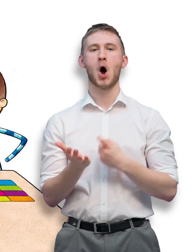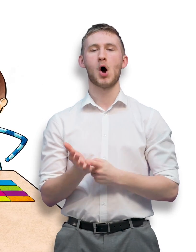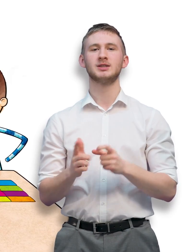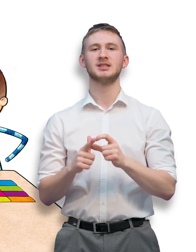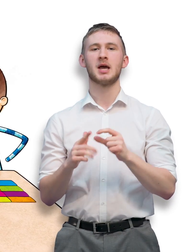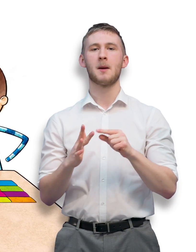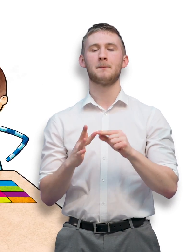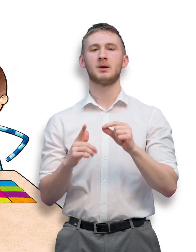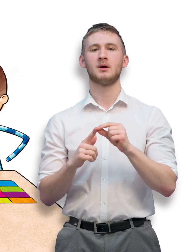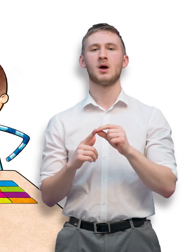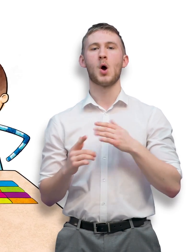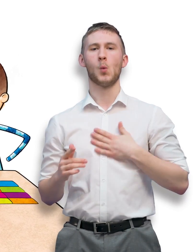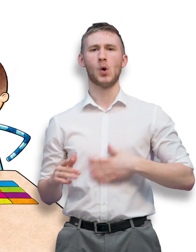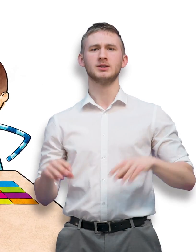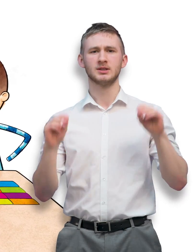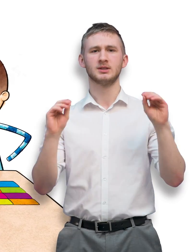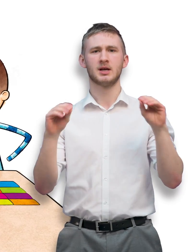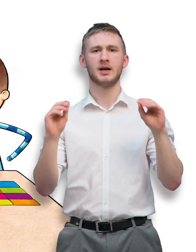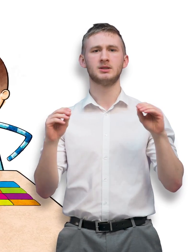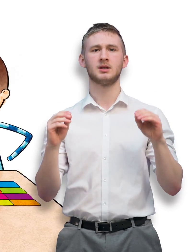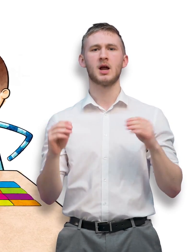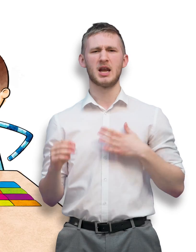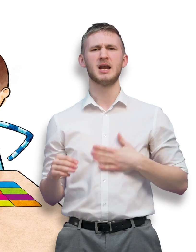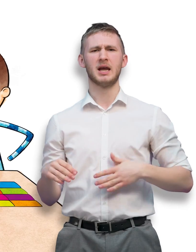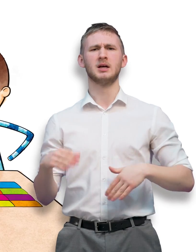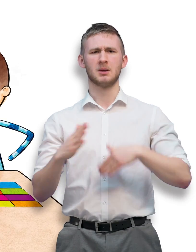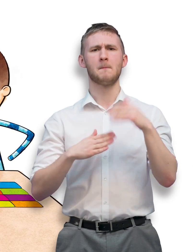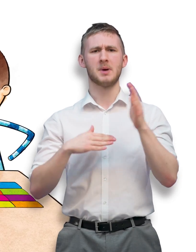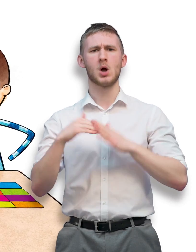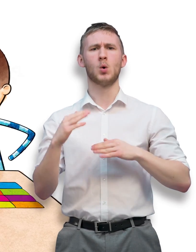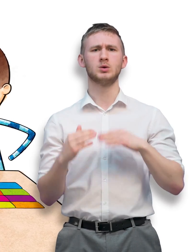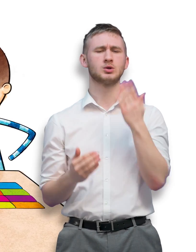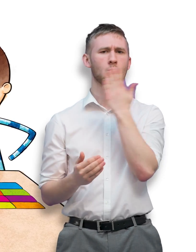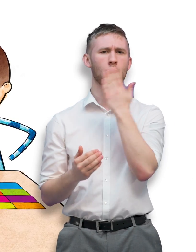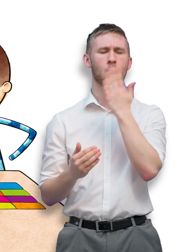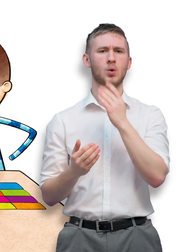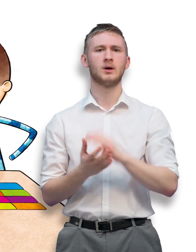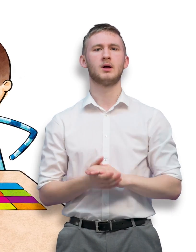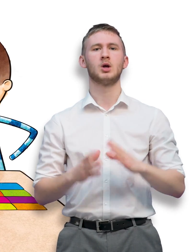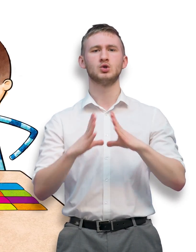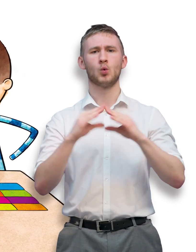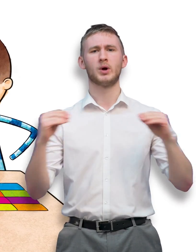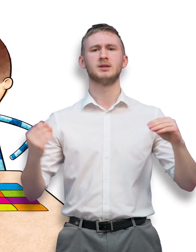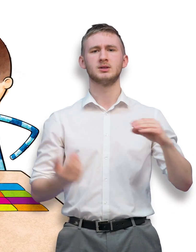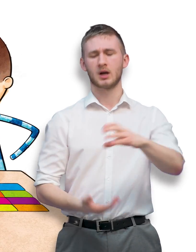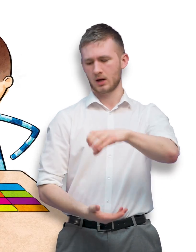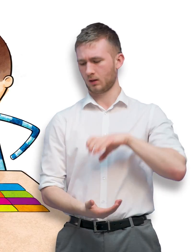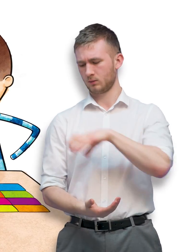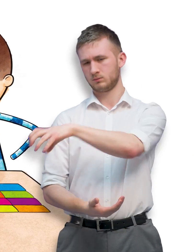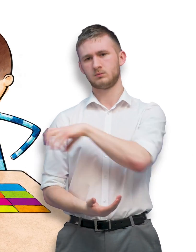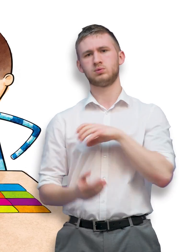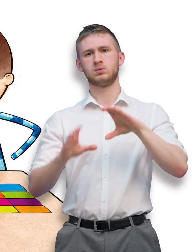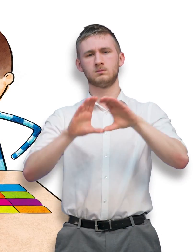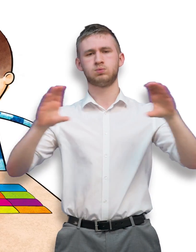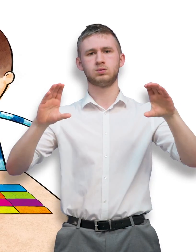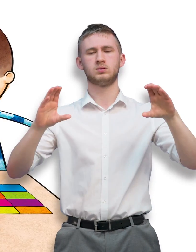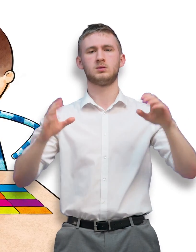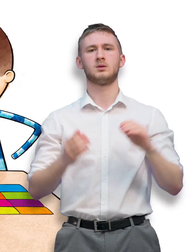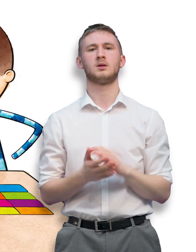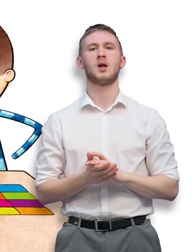Ardip decided he wanted to teach And needed to build a school Harry and Amy gathered some bricks The classrooms and playground